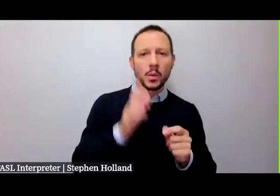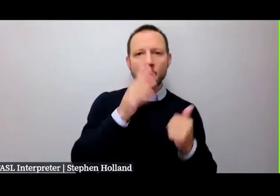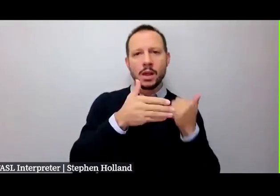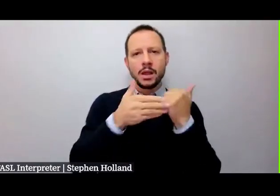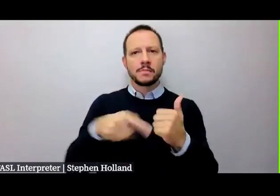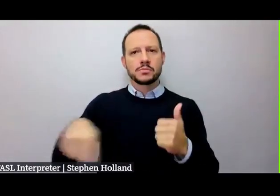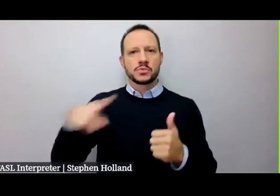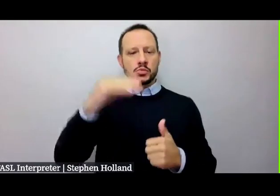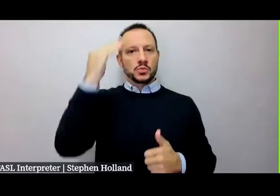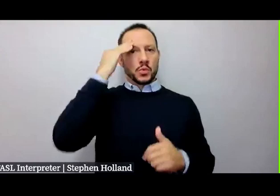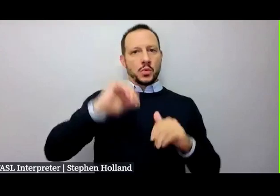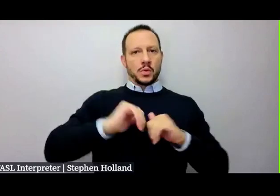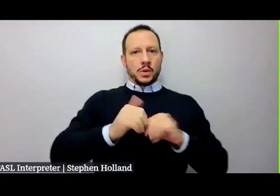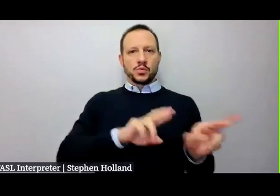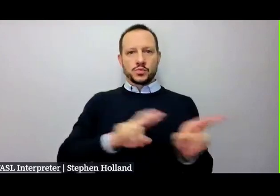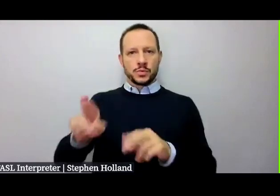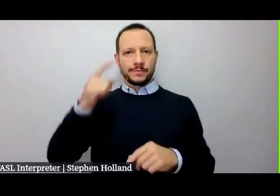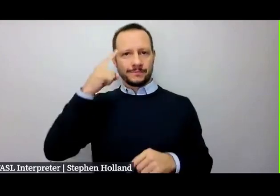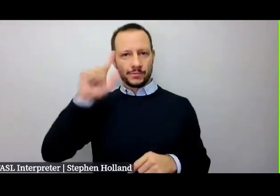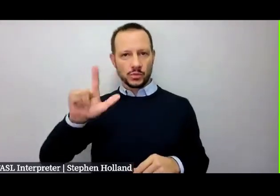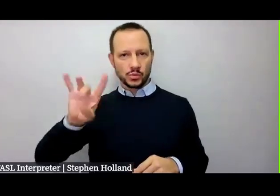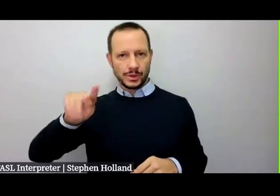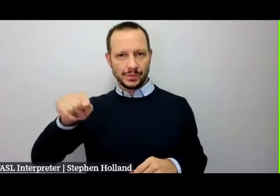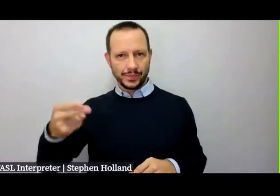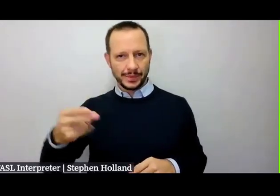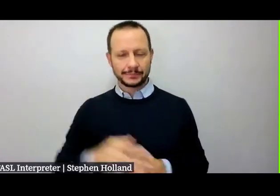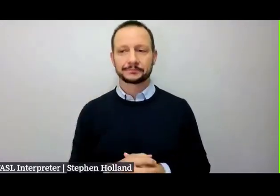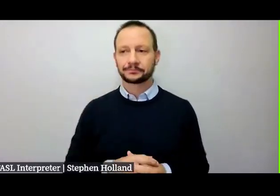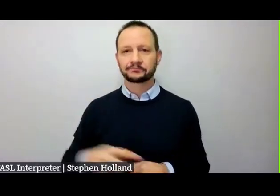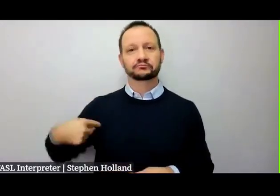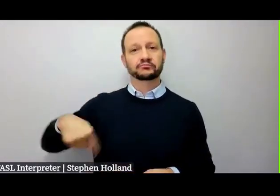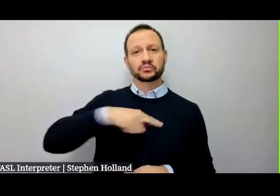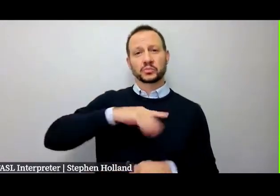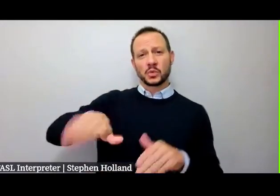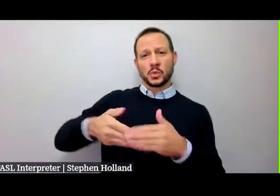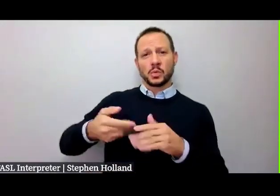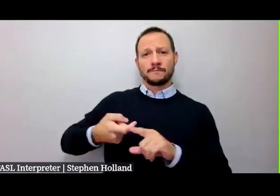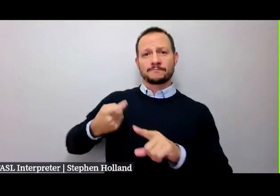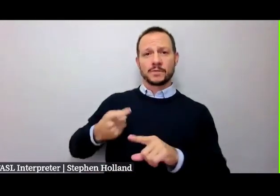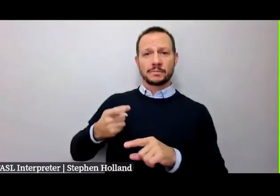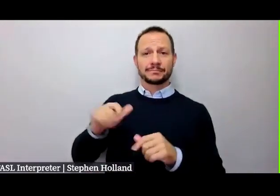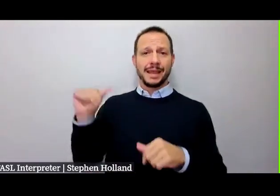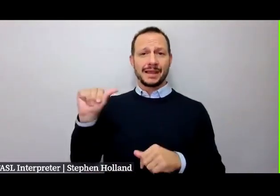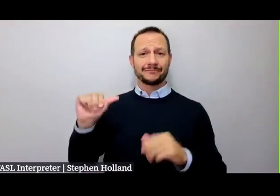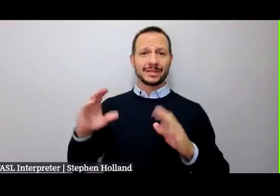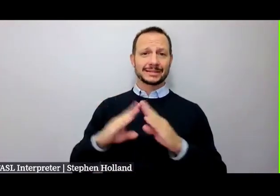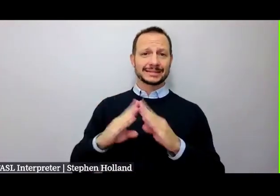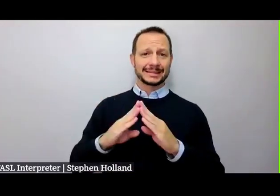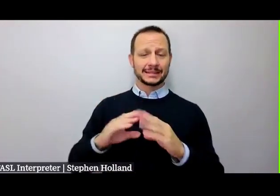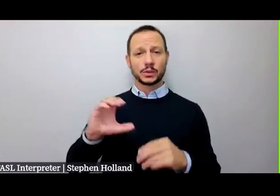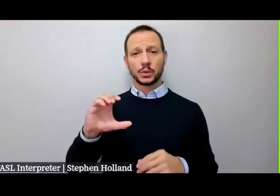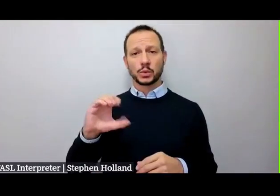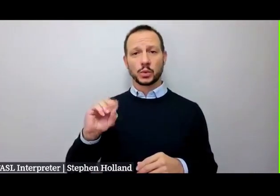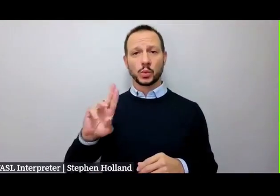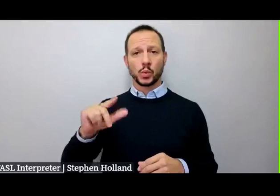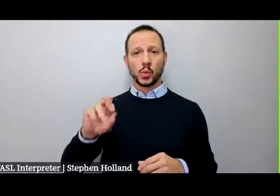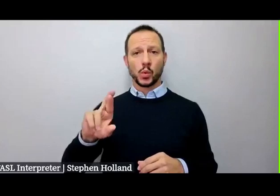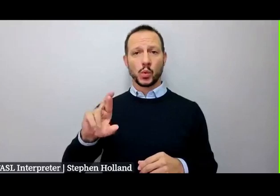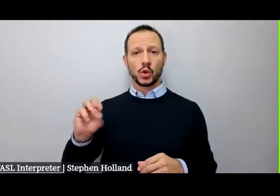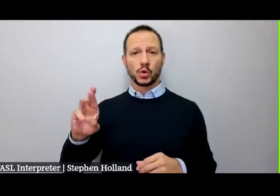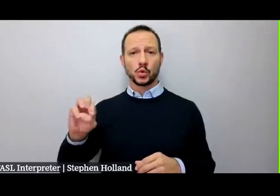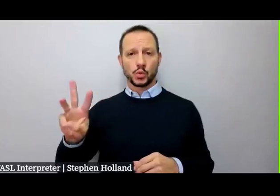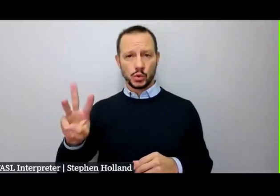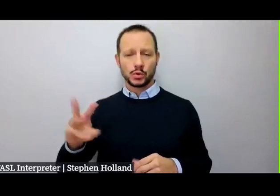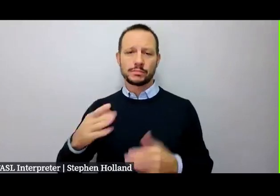28th. On behalf of the entire Asheville City Schools Cougar crew, I want to extend our immense gratitude for all the